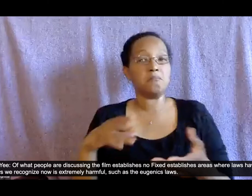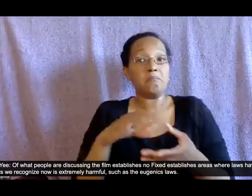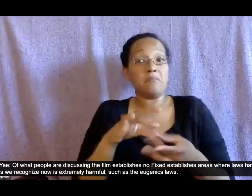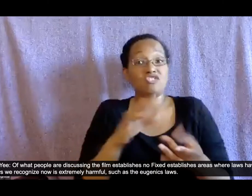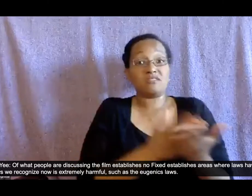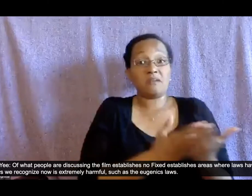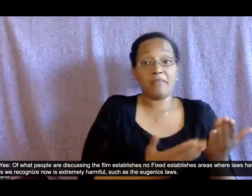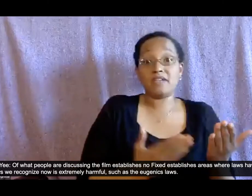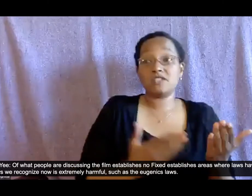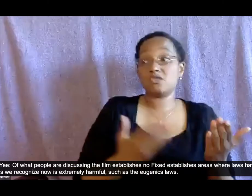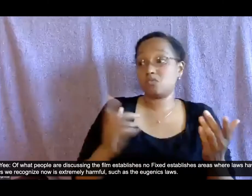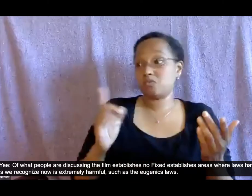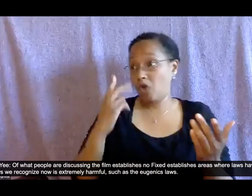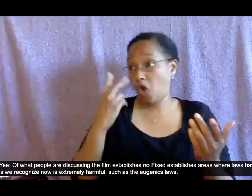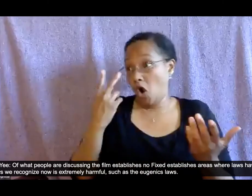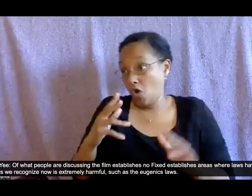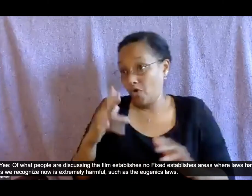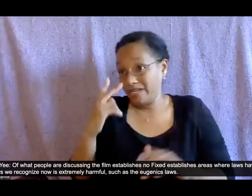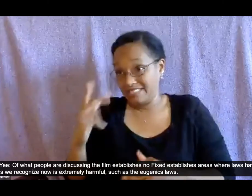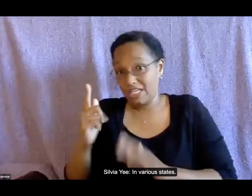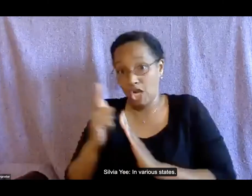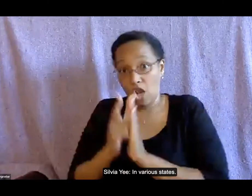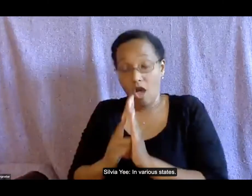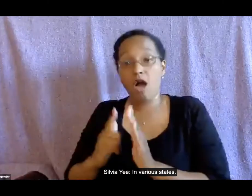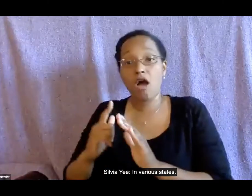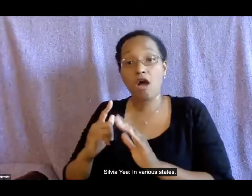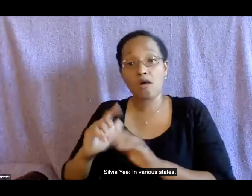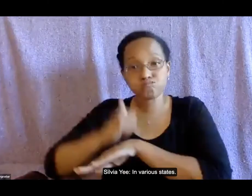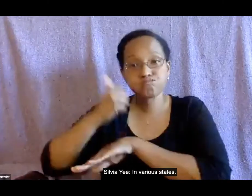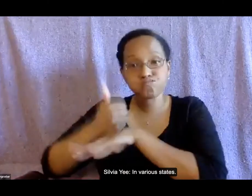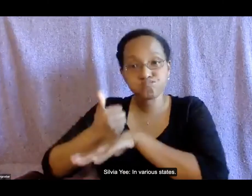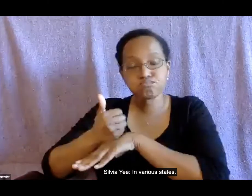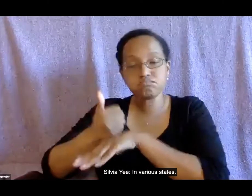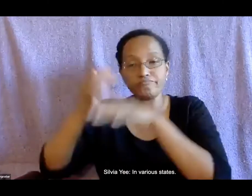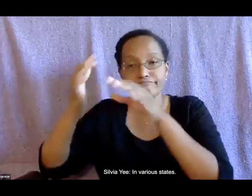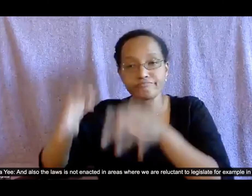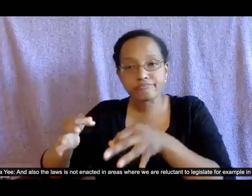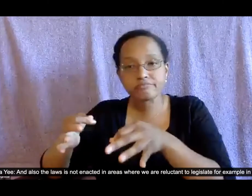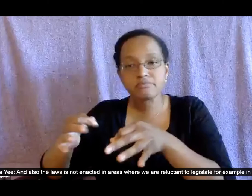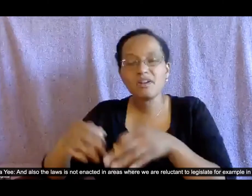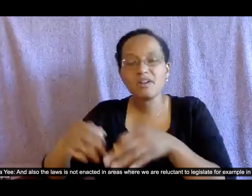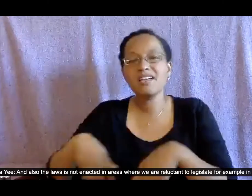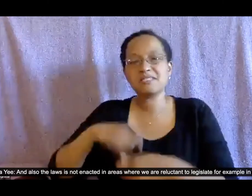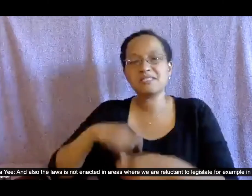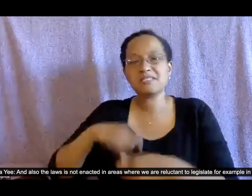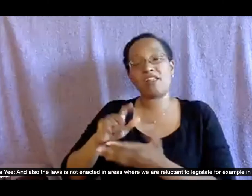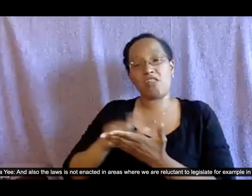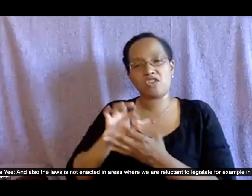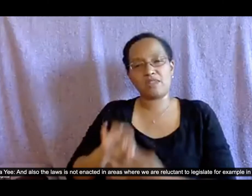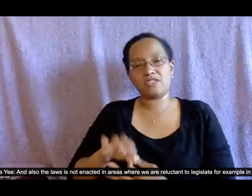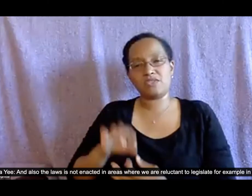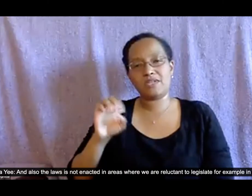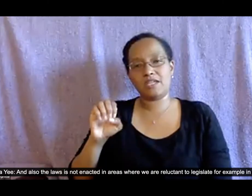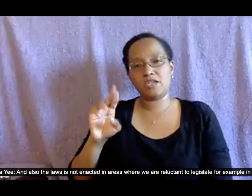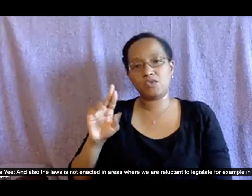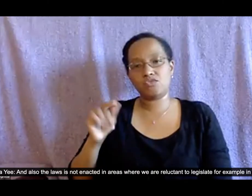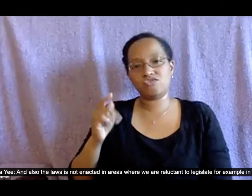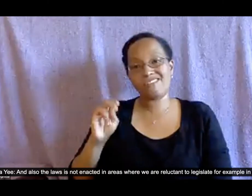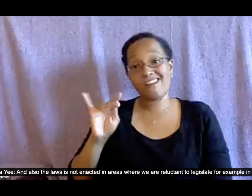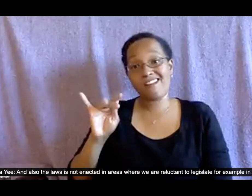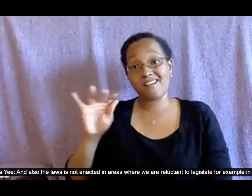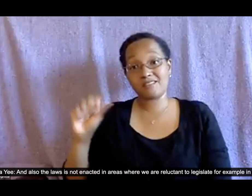such as the eugenics laws um in various states and also the law is is